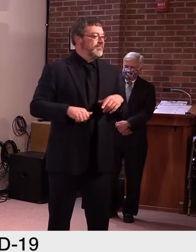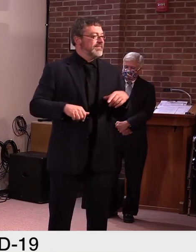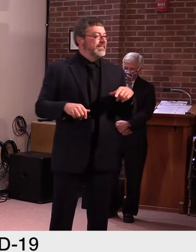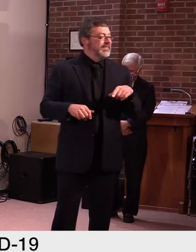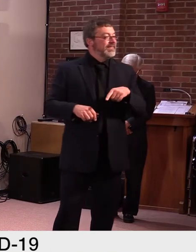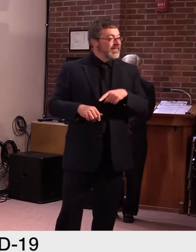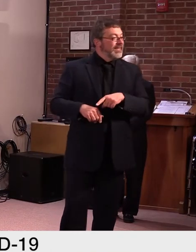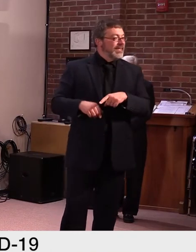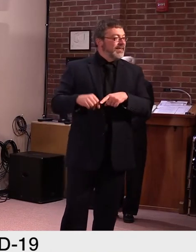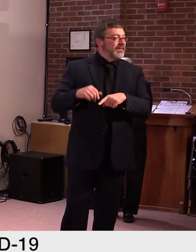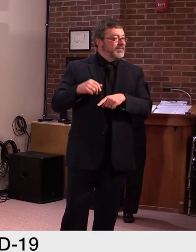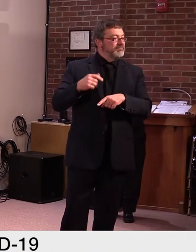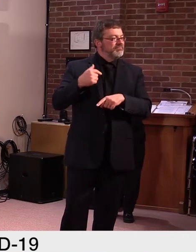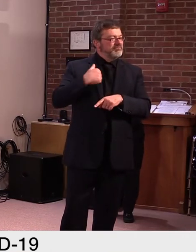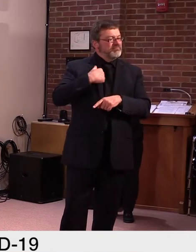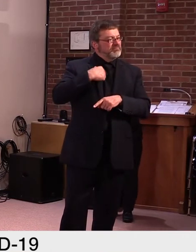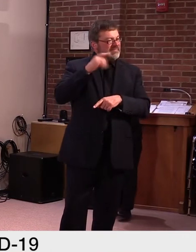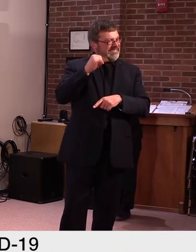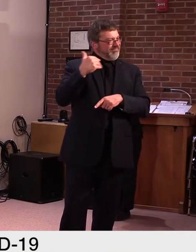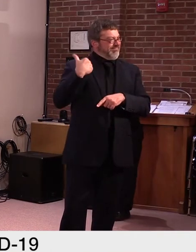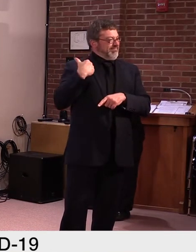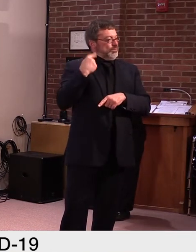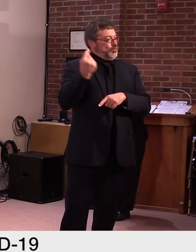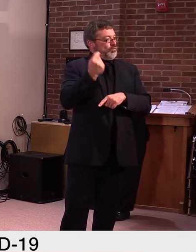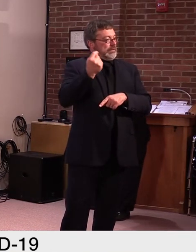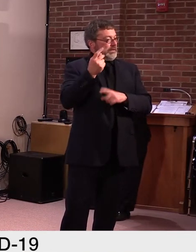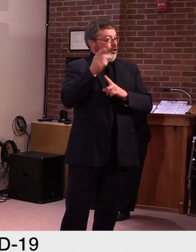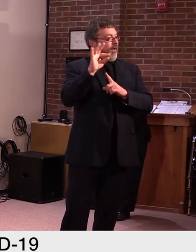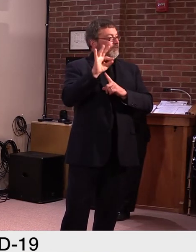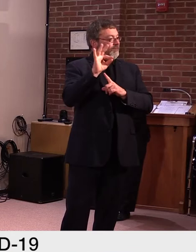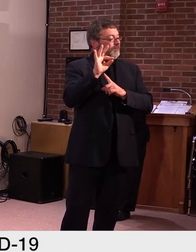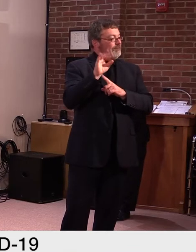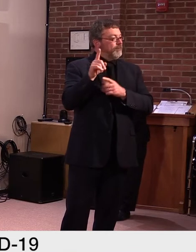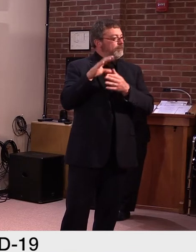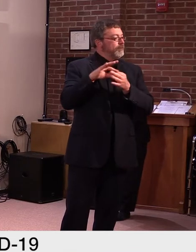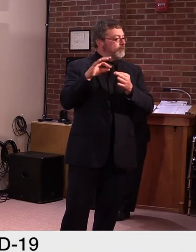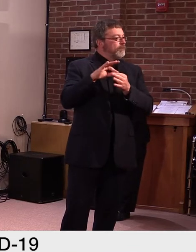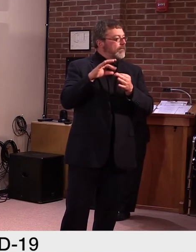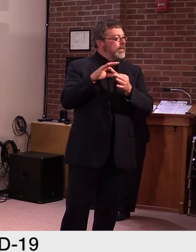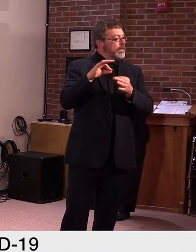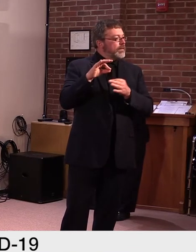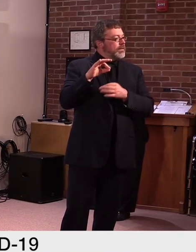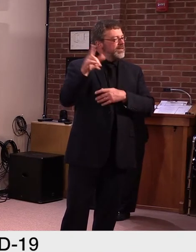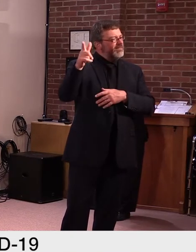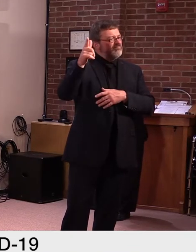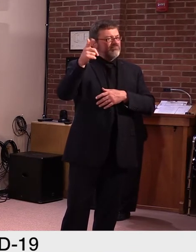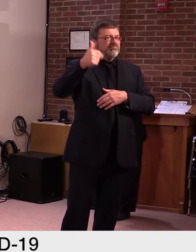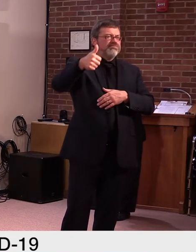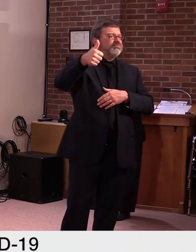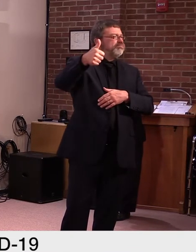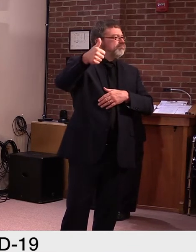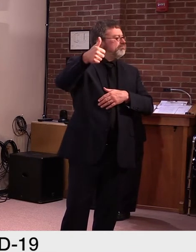even, uh, the contradictions and I know it's been a learning curve for everybody